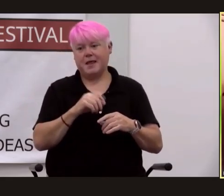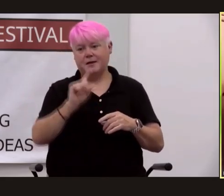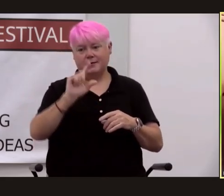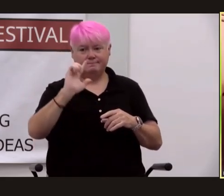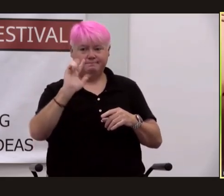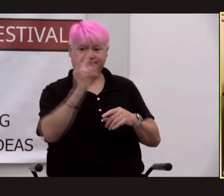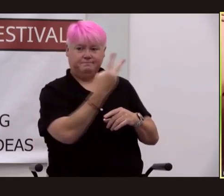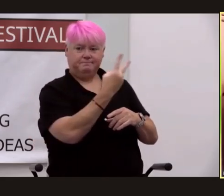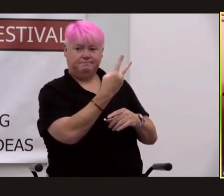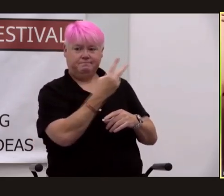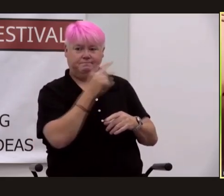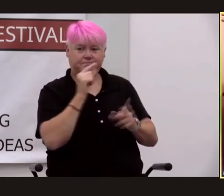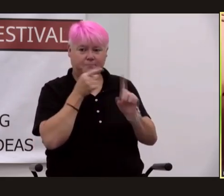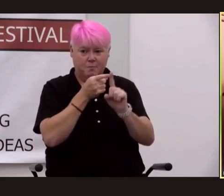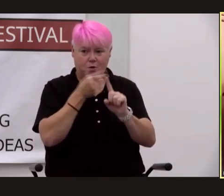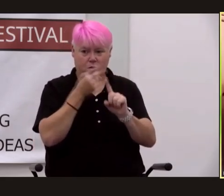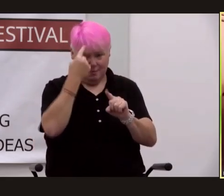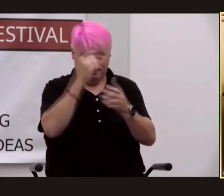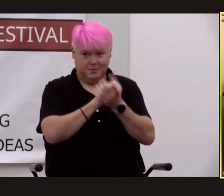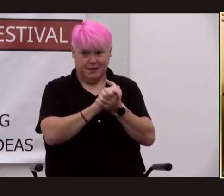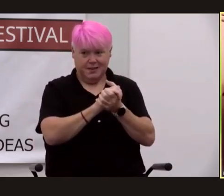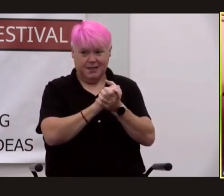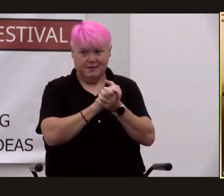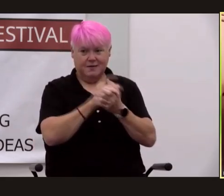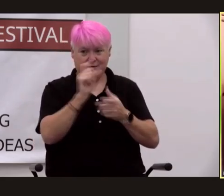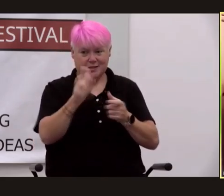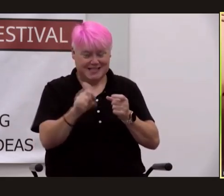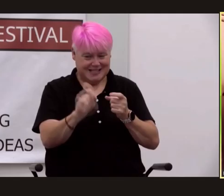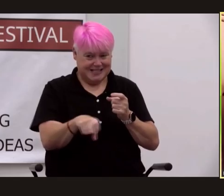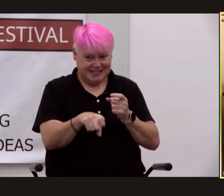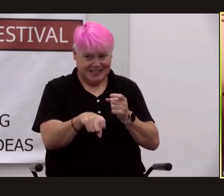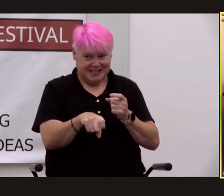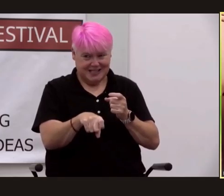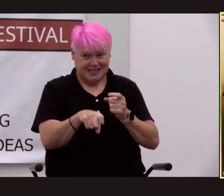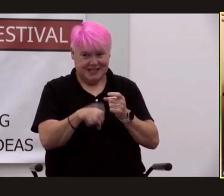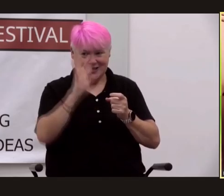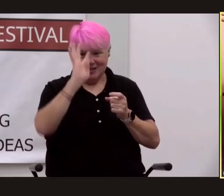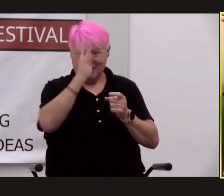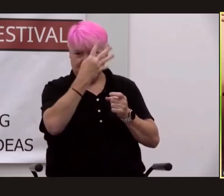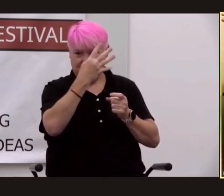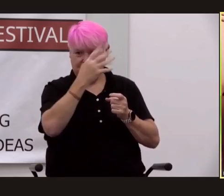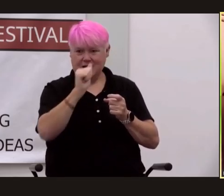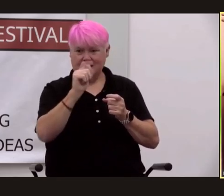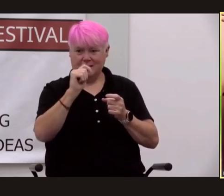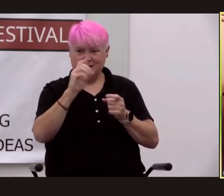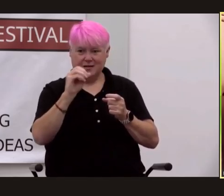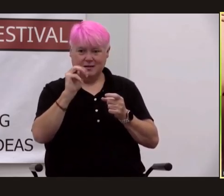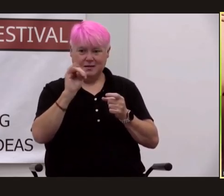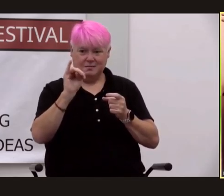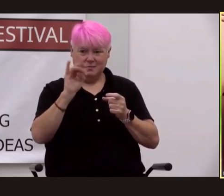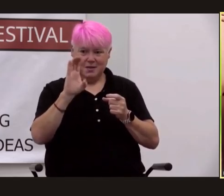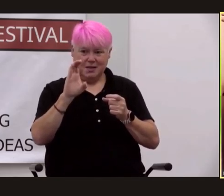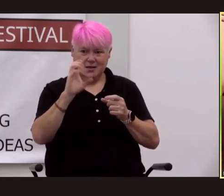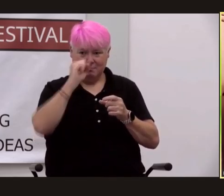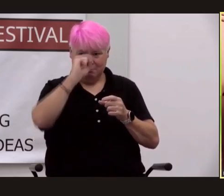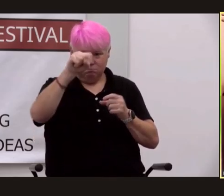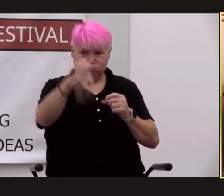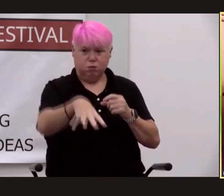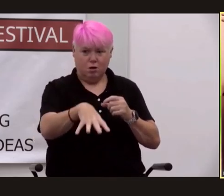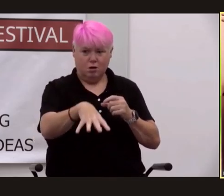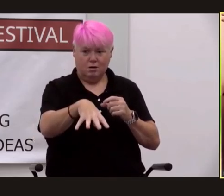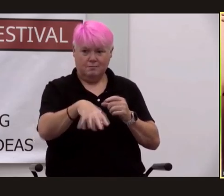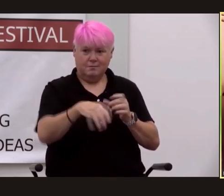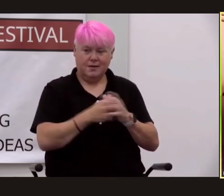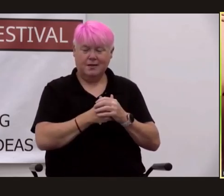for he believed it was necessary to create an atomic bomb initially he was told everybody was